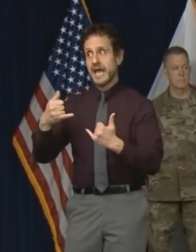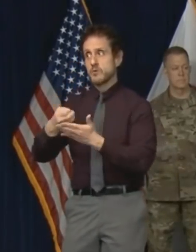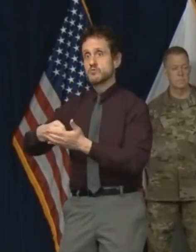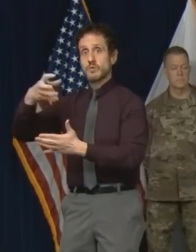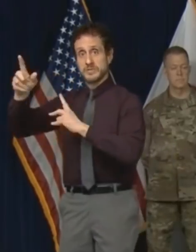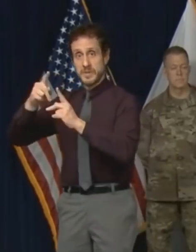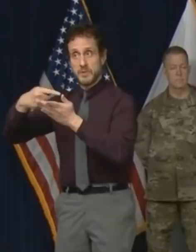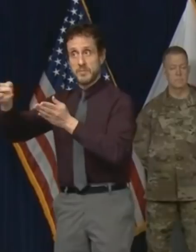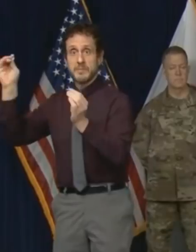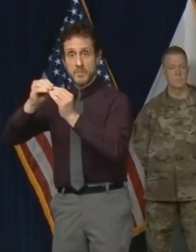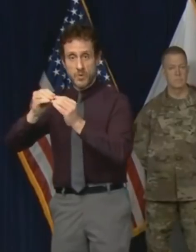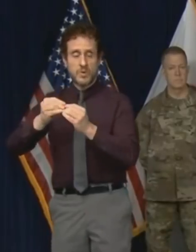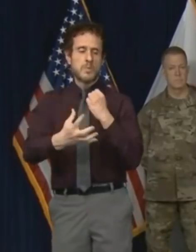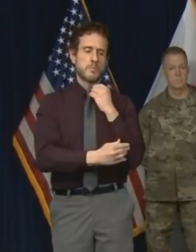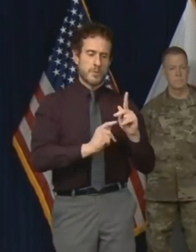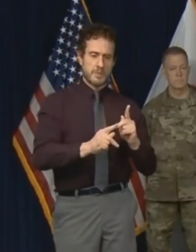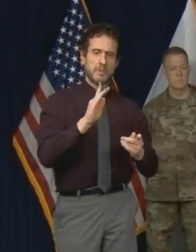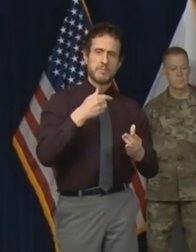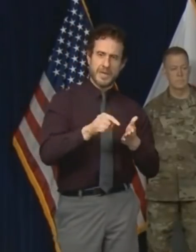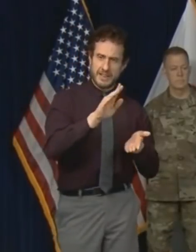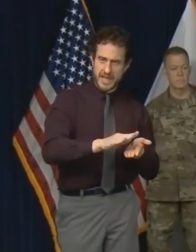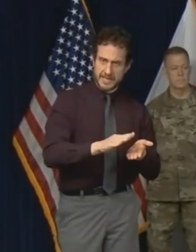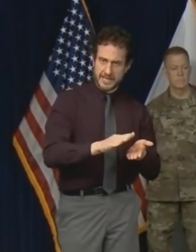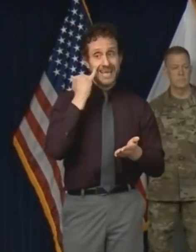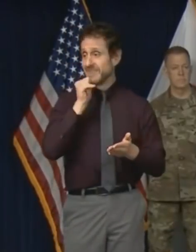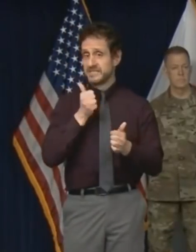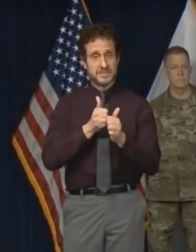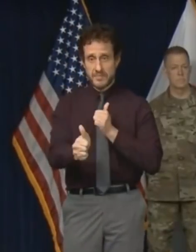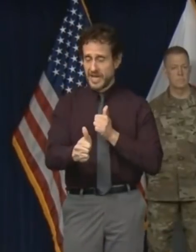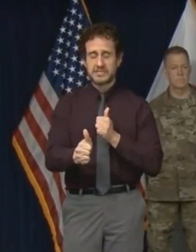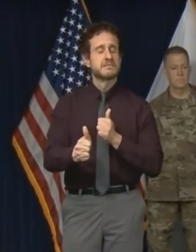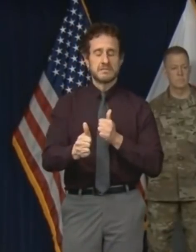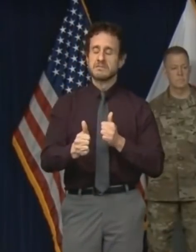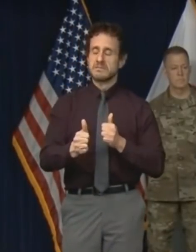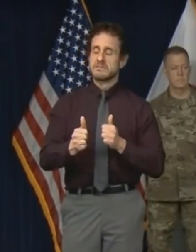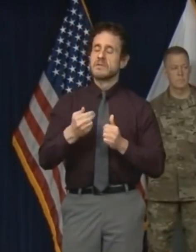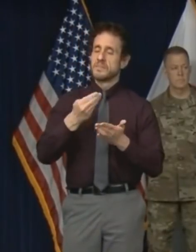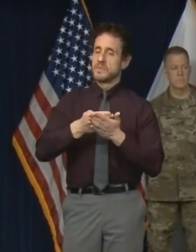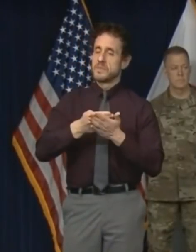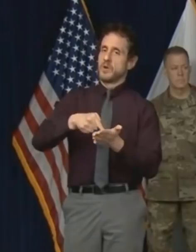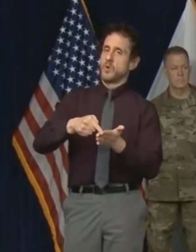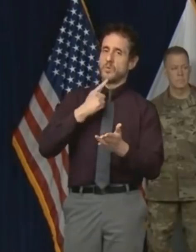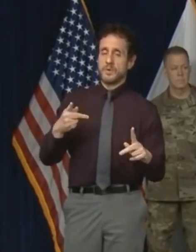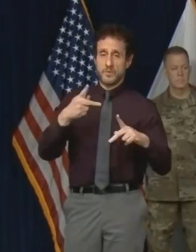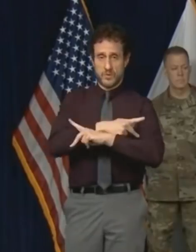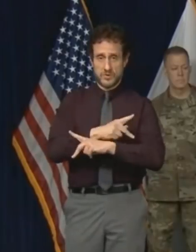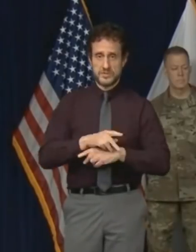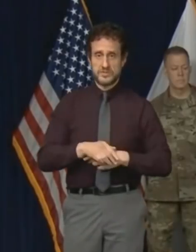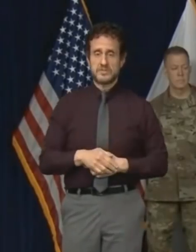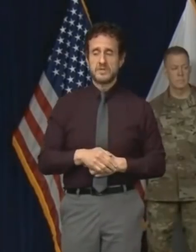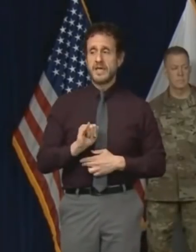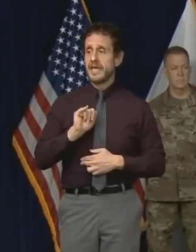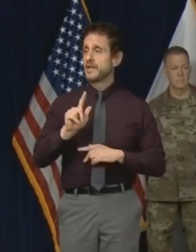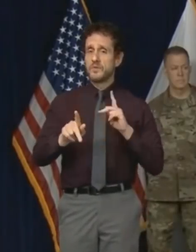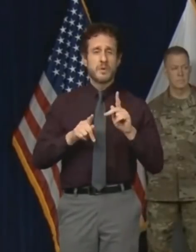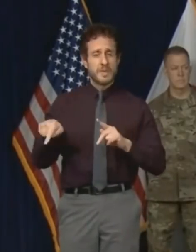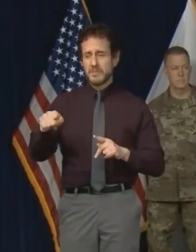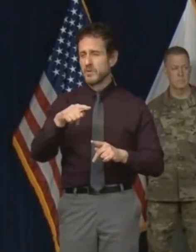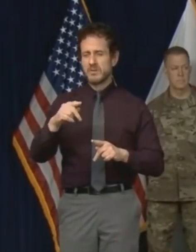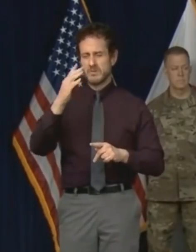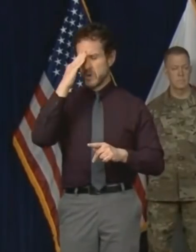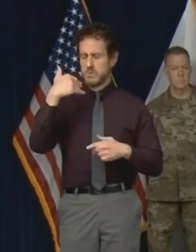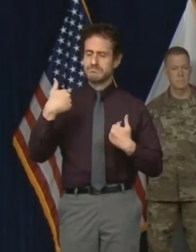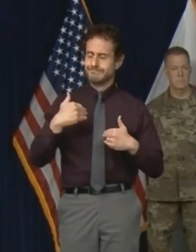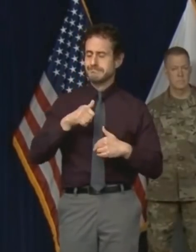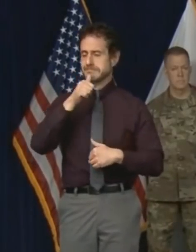billion dollars. Illinoisans are all too familiar with the pain the lack of a state budget can